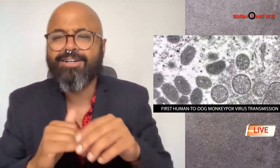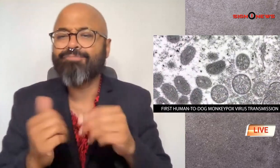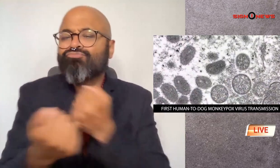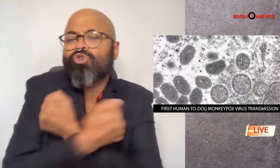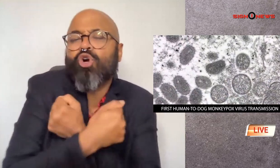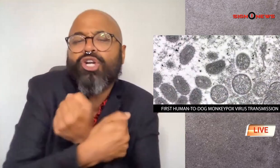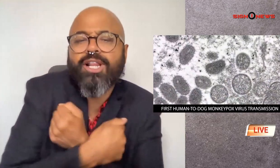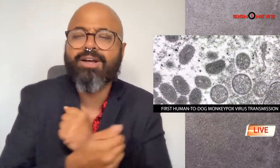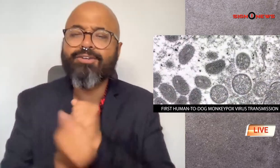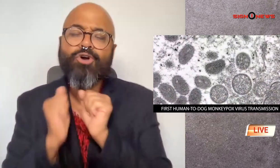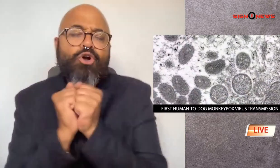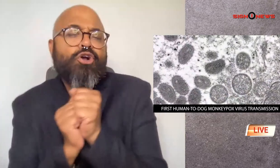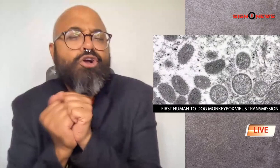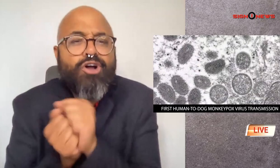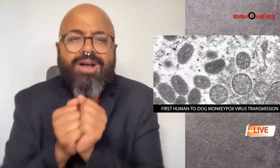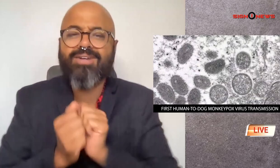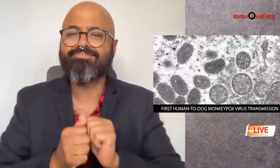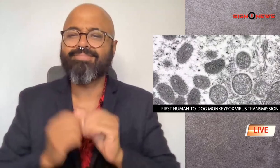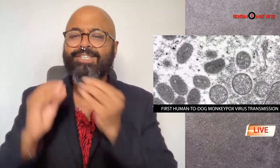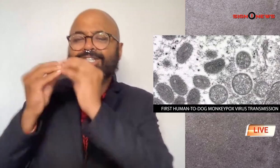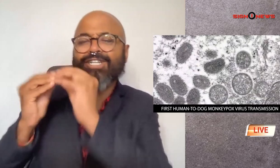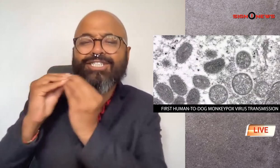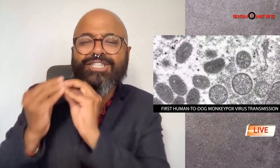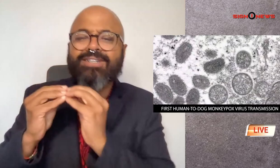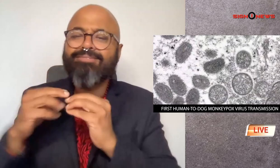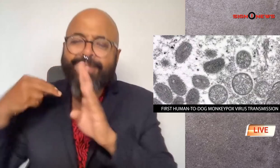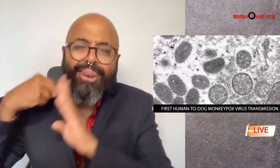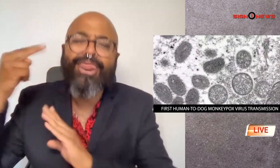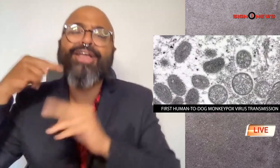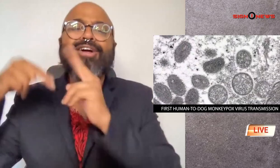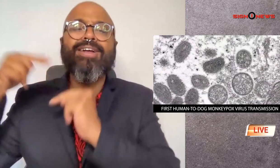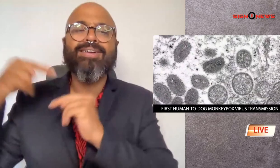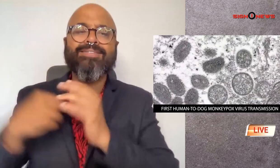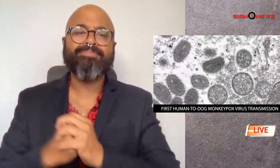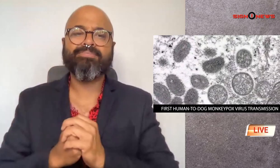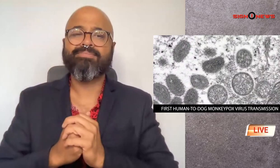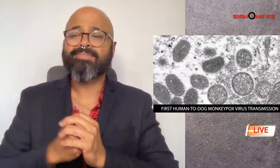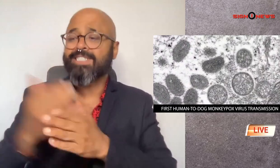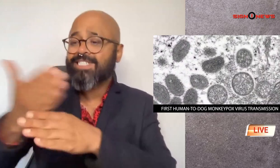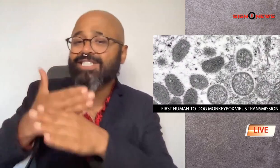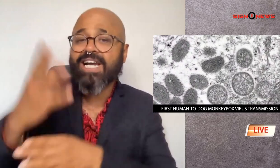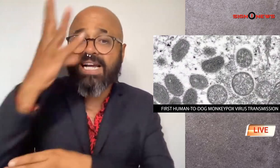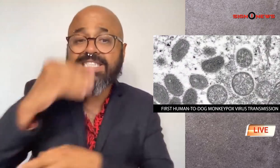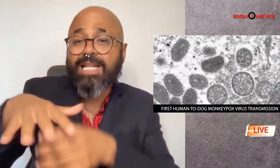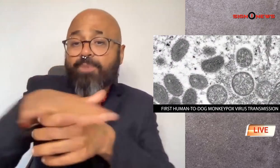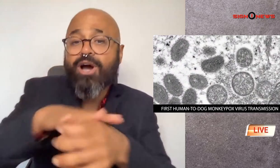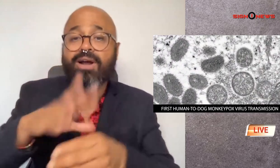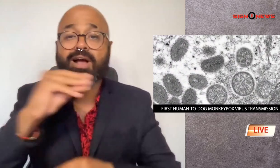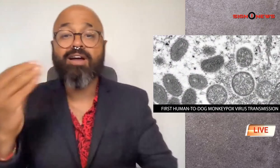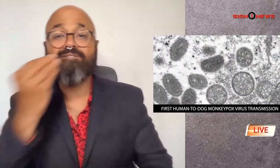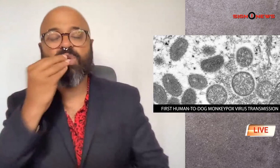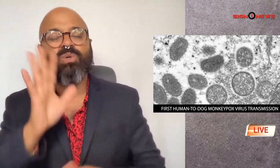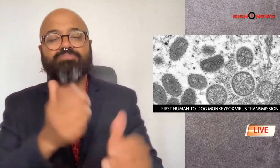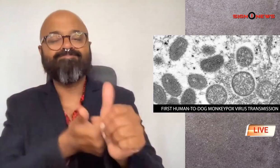cuddling hugging kissing licking and sharing sleeping areas and food